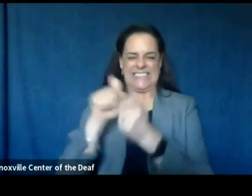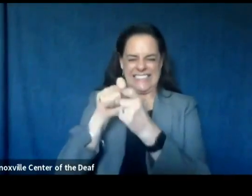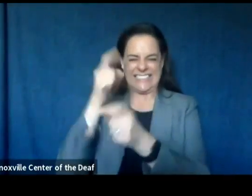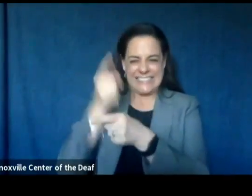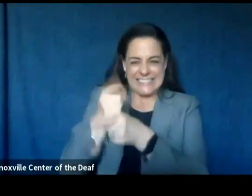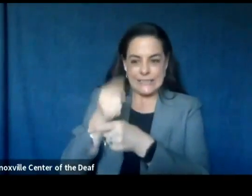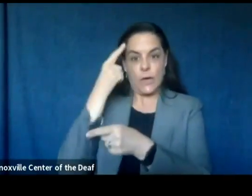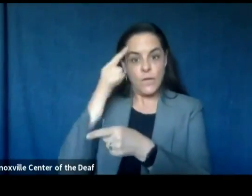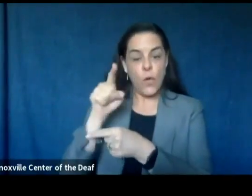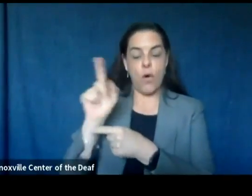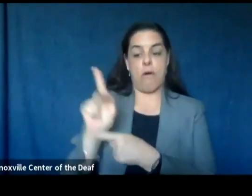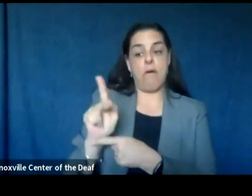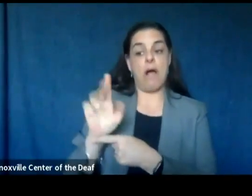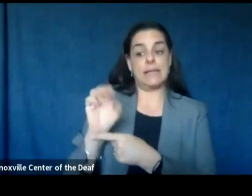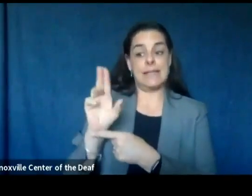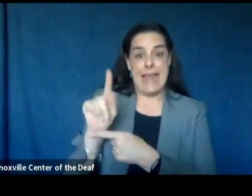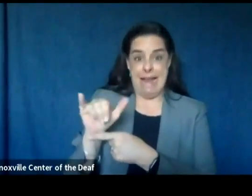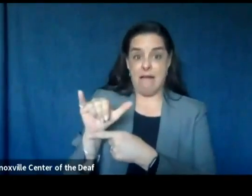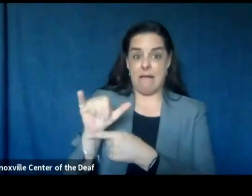related to COVID-19